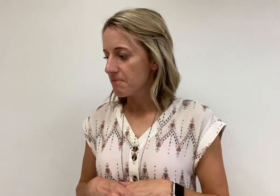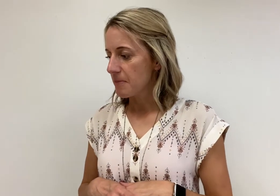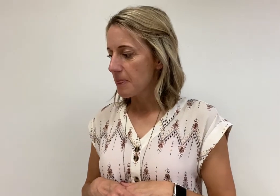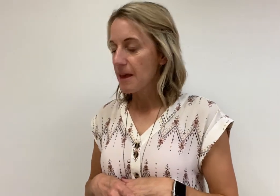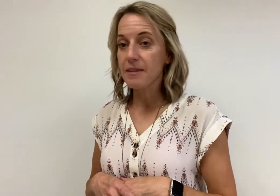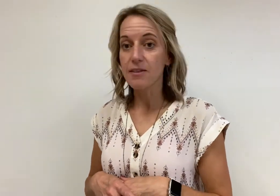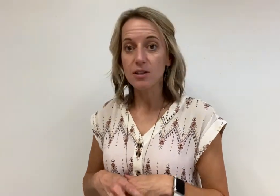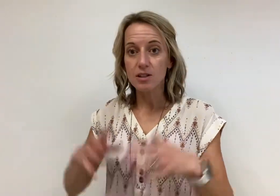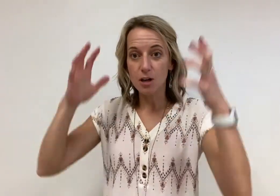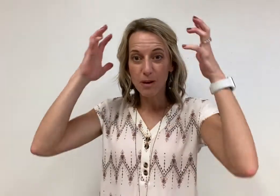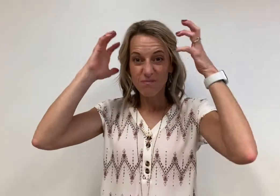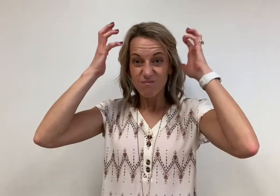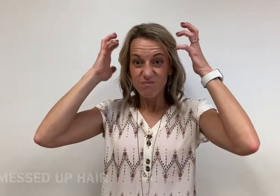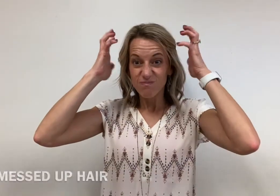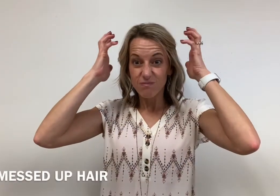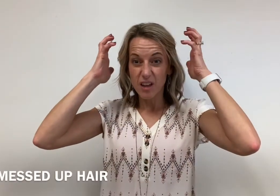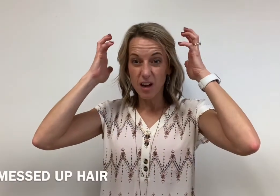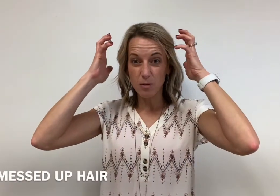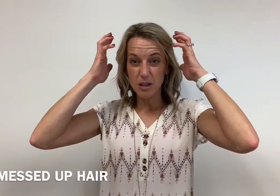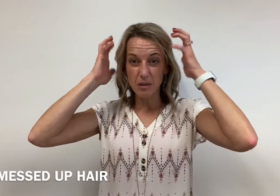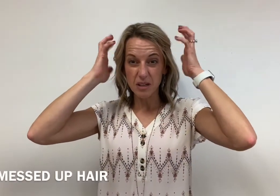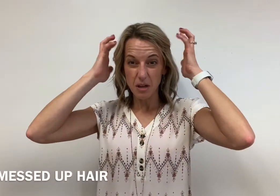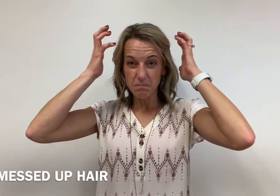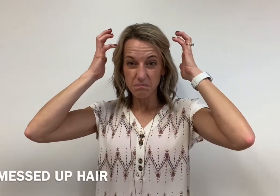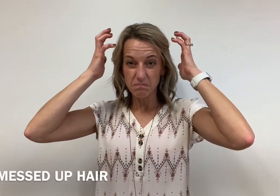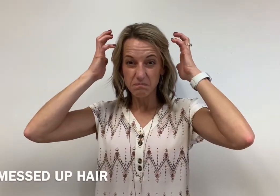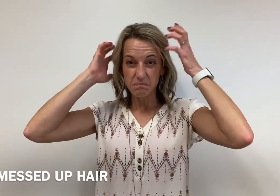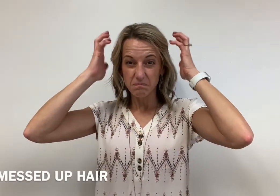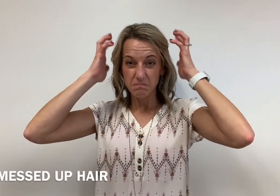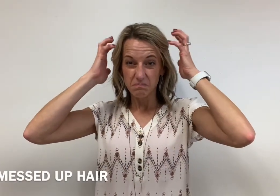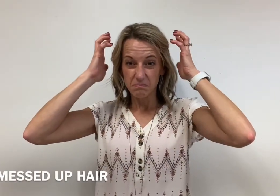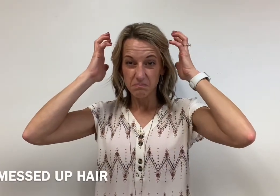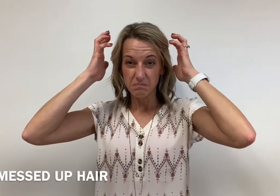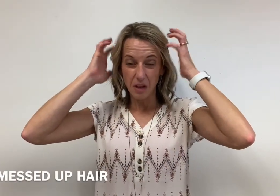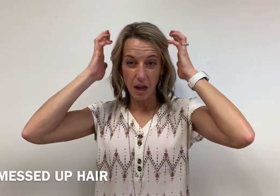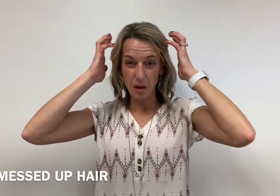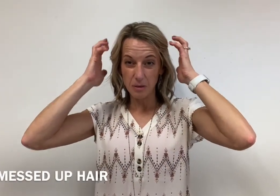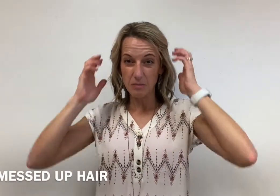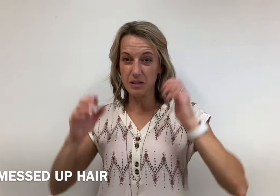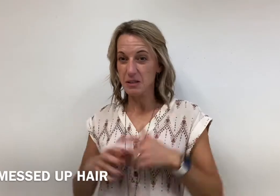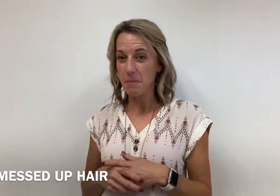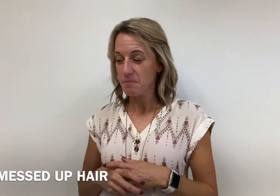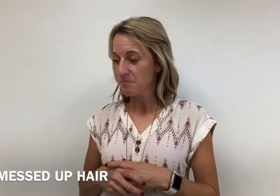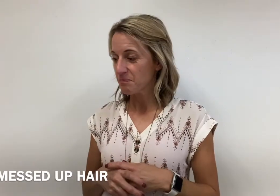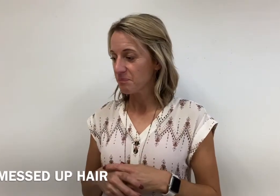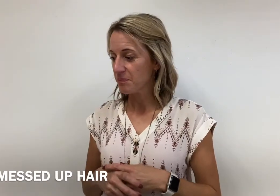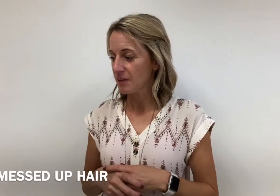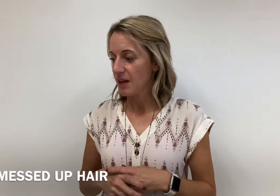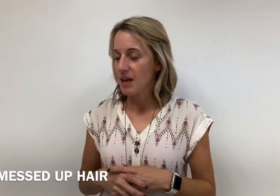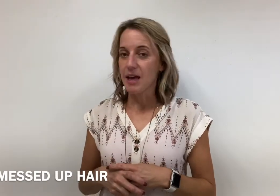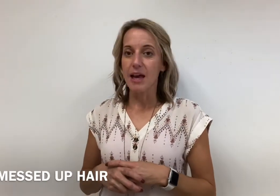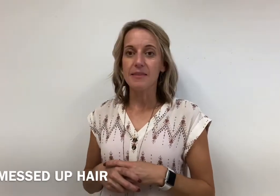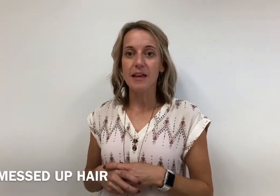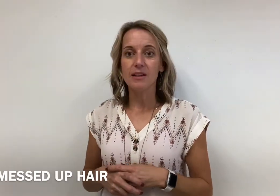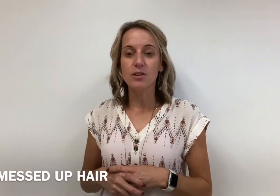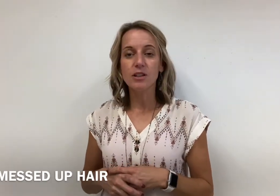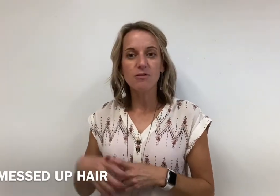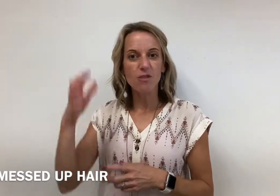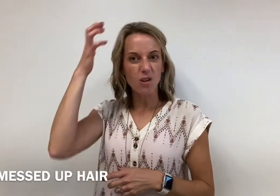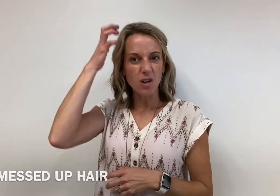And then they're going to talk about the hair being messed up, hair being messed up, and then looking for a